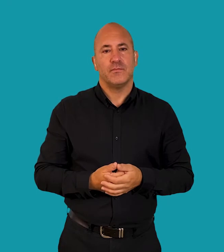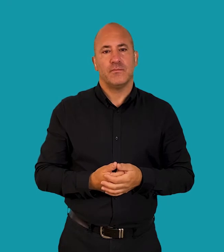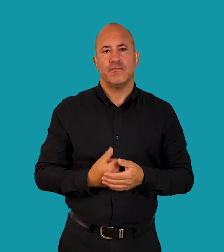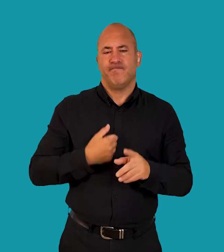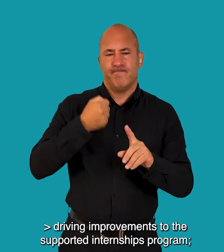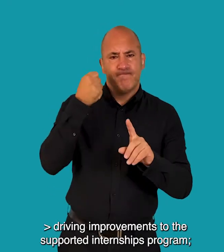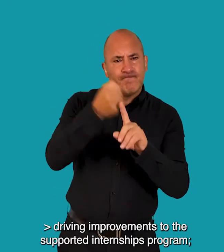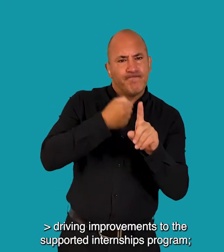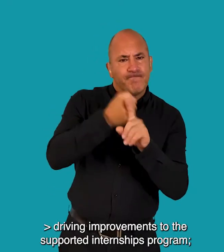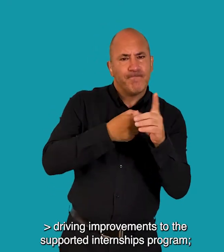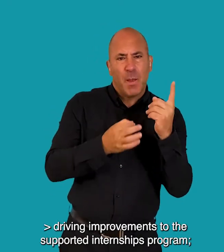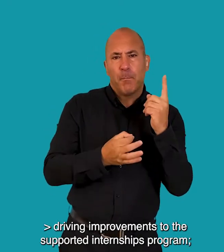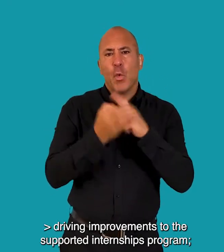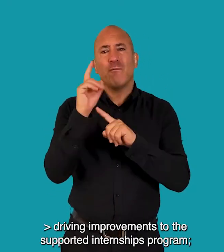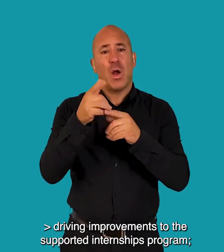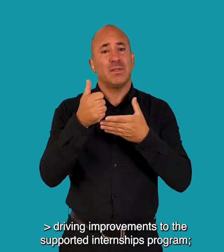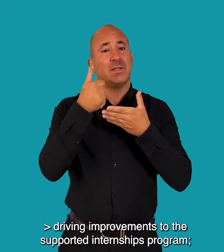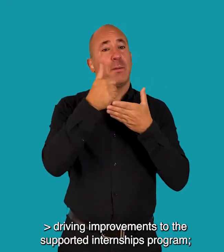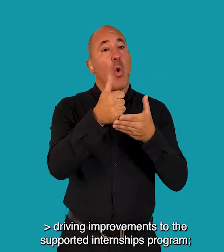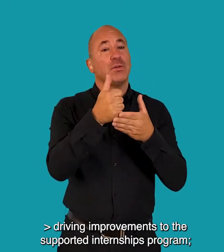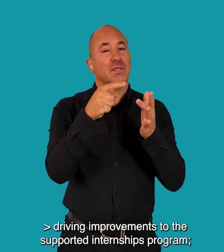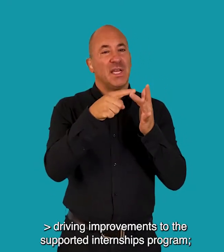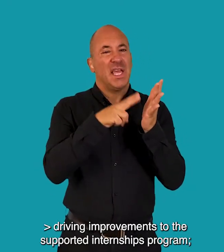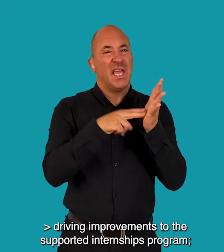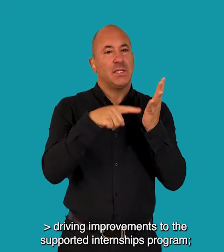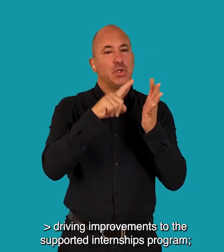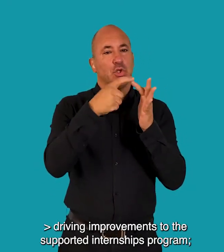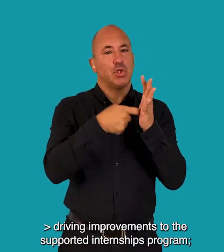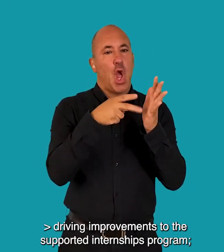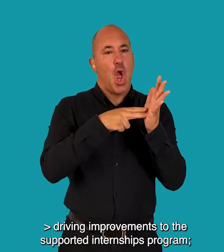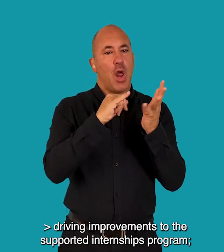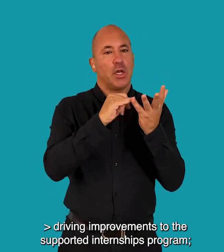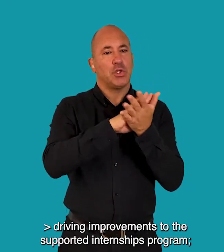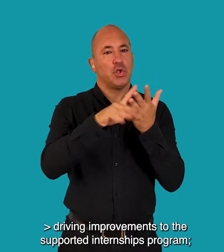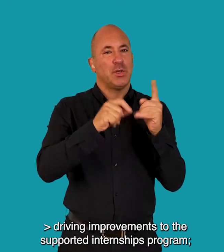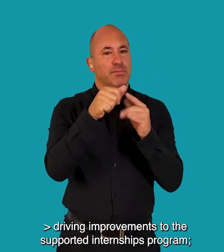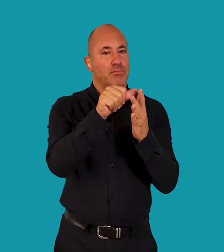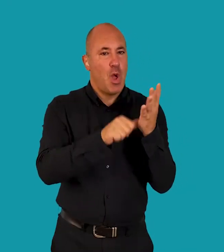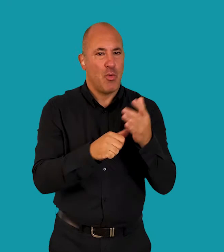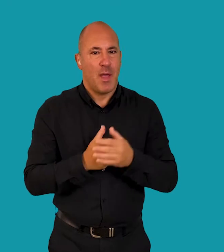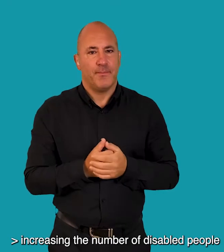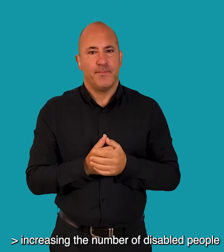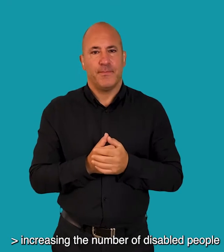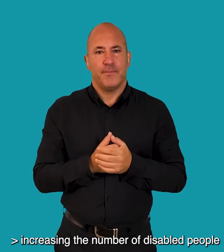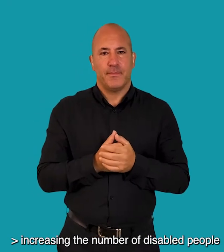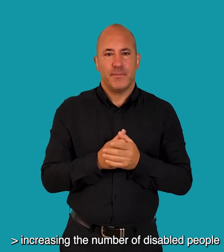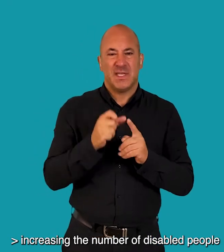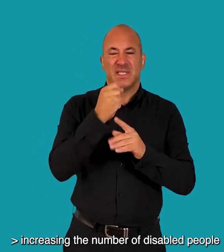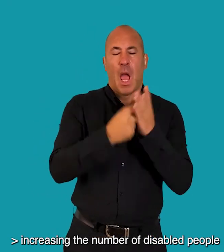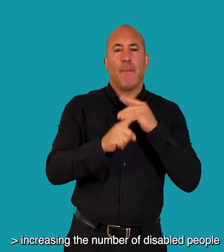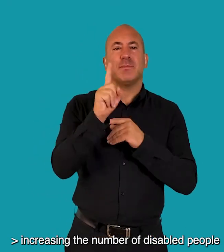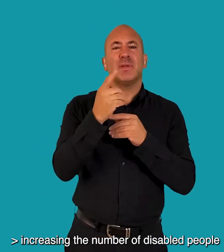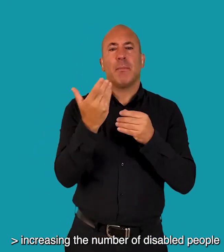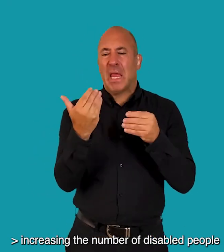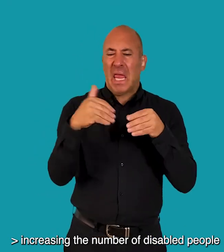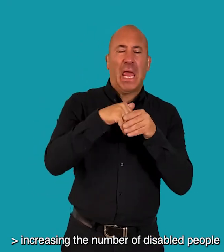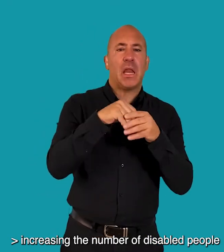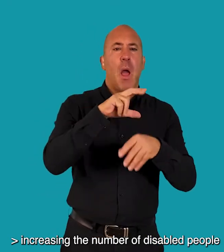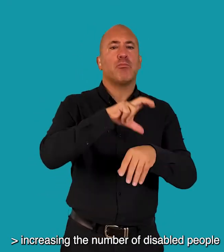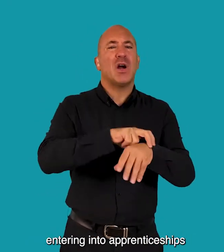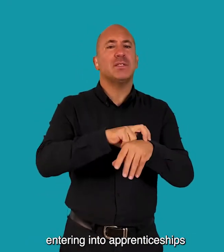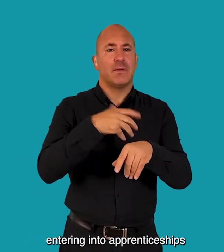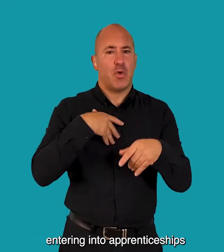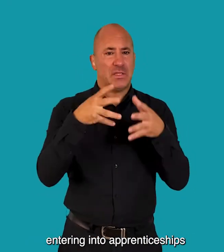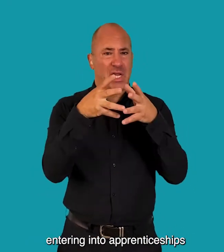Driving improvements to the supported internships program Increasing the number of disabled